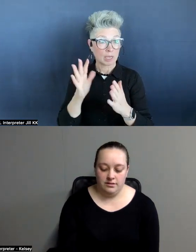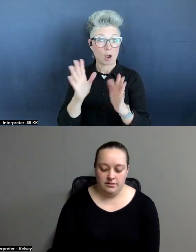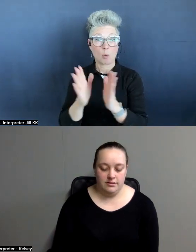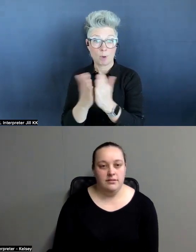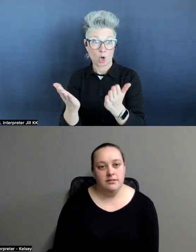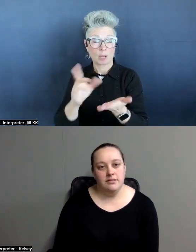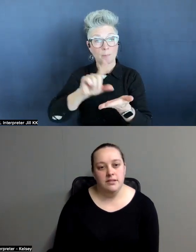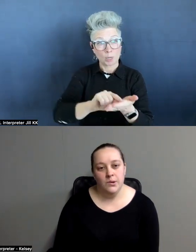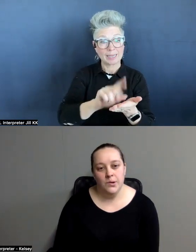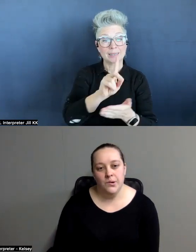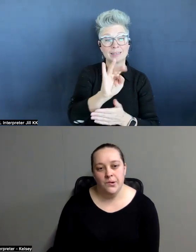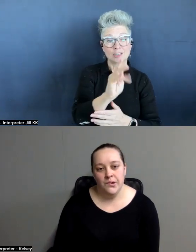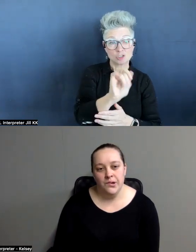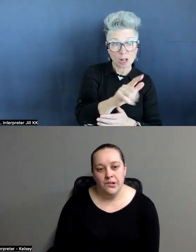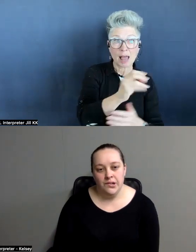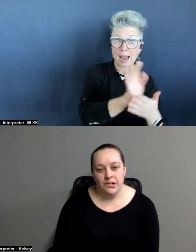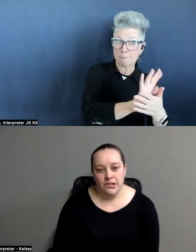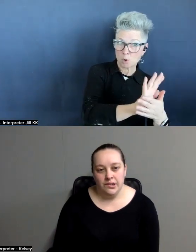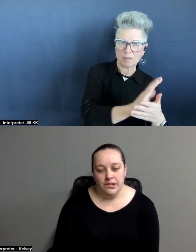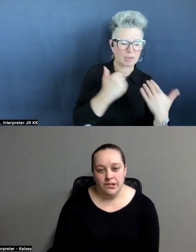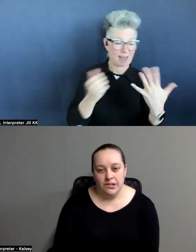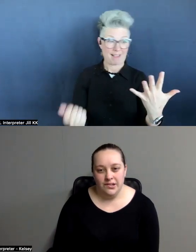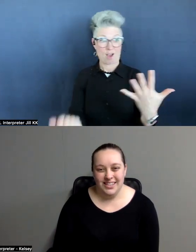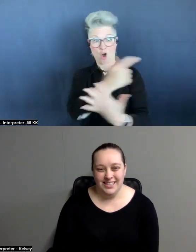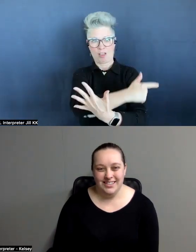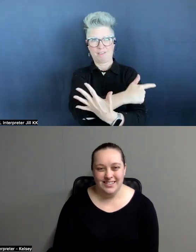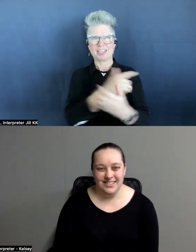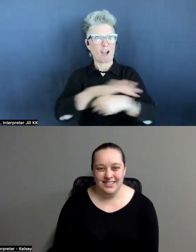and movie. And I'm like, okay, we got everything cornered.